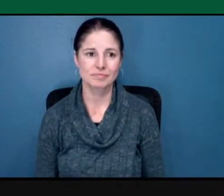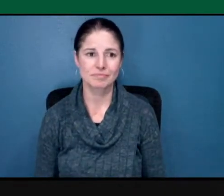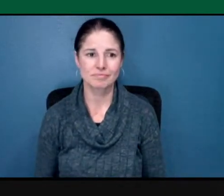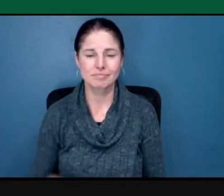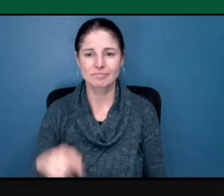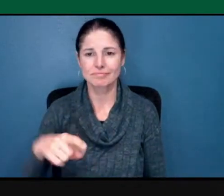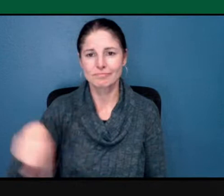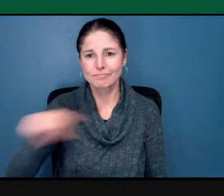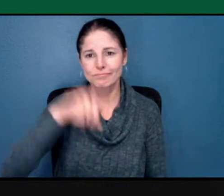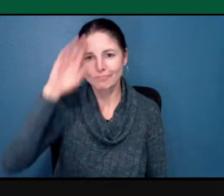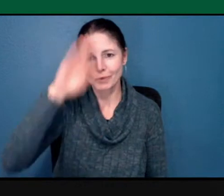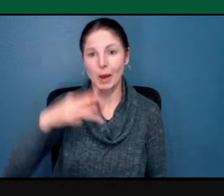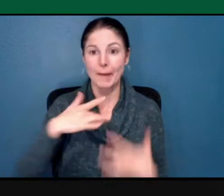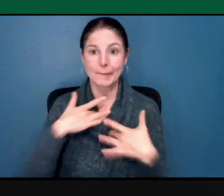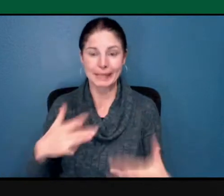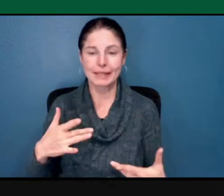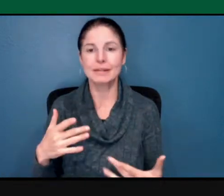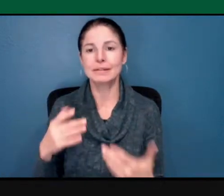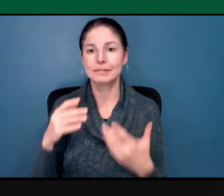stingers up, right?